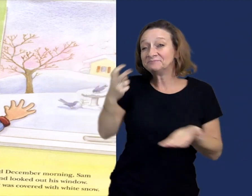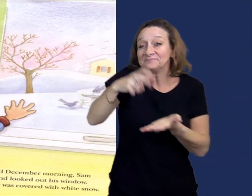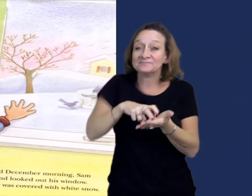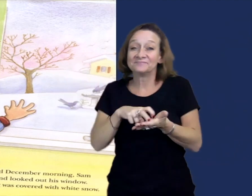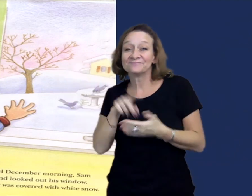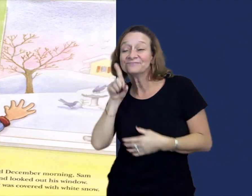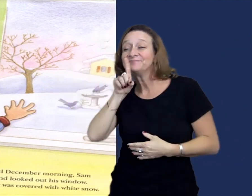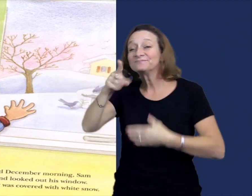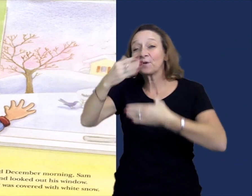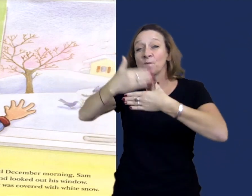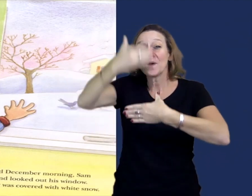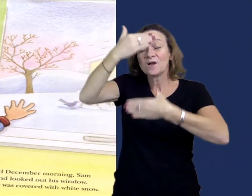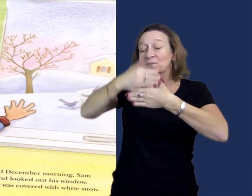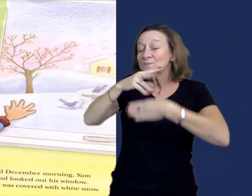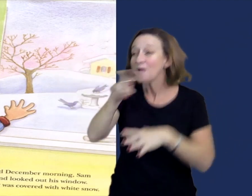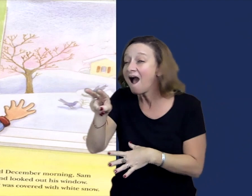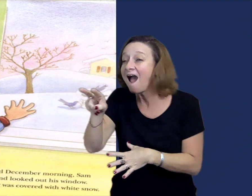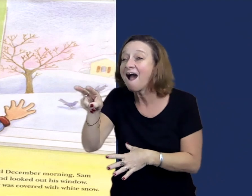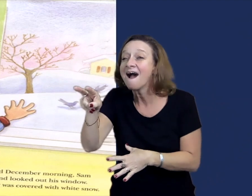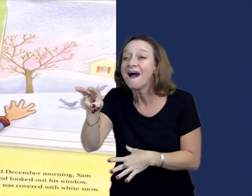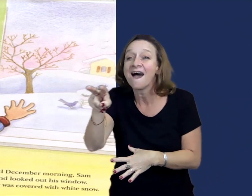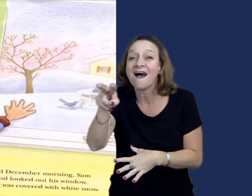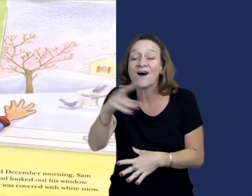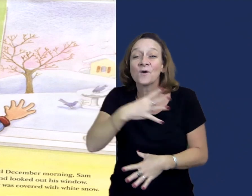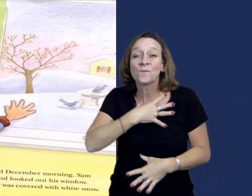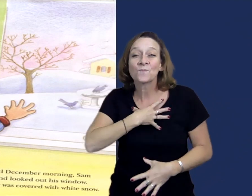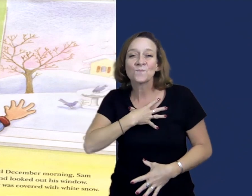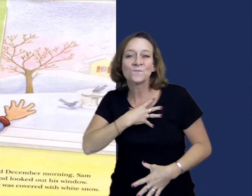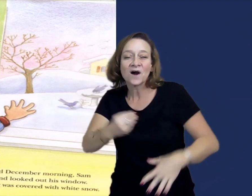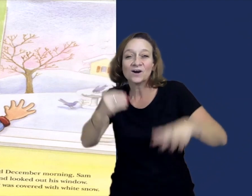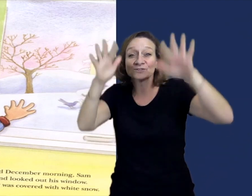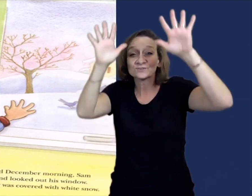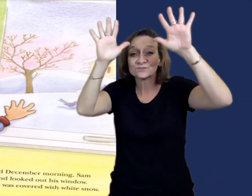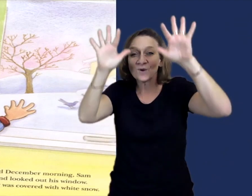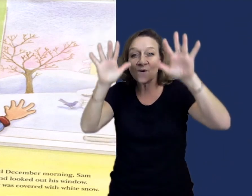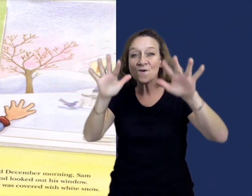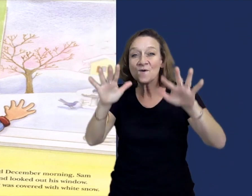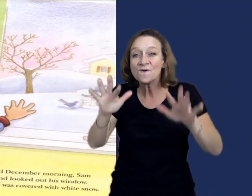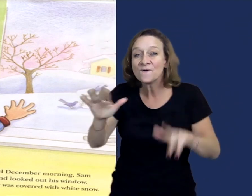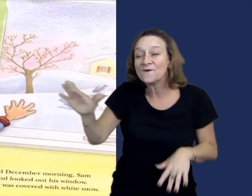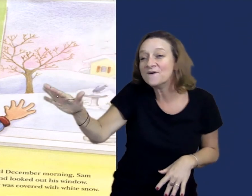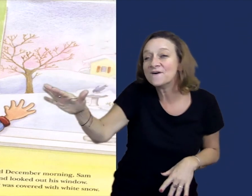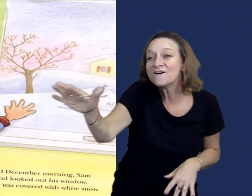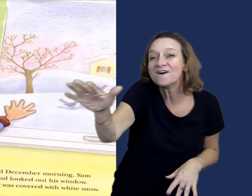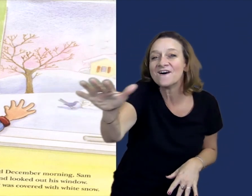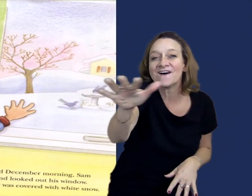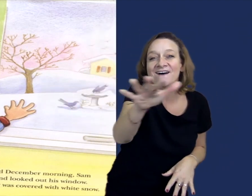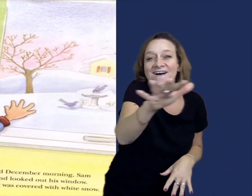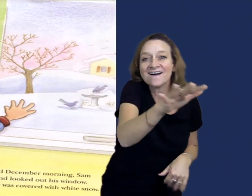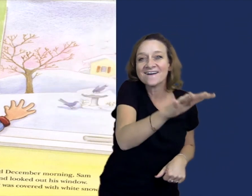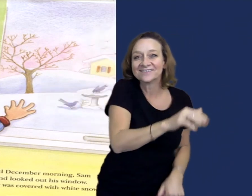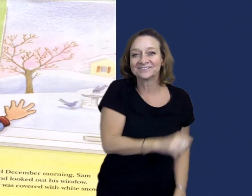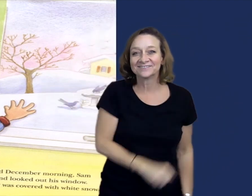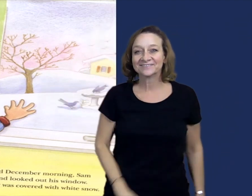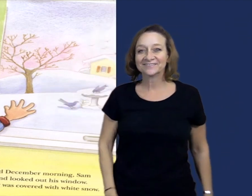got out of bed, and looked out his window. Everything was covered with white snow.